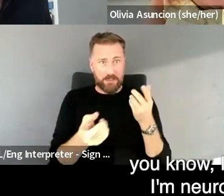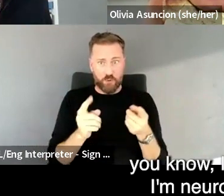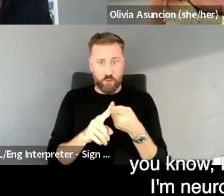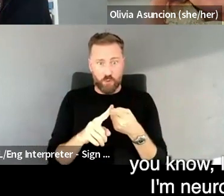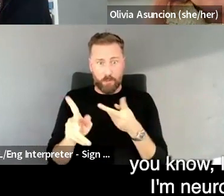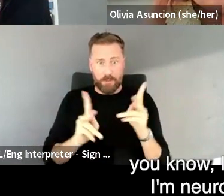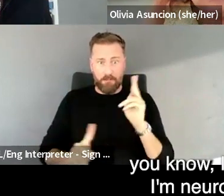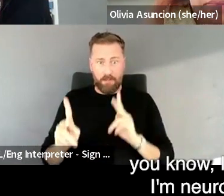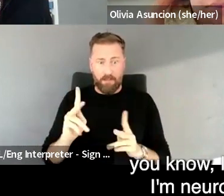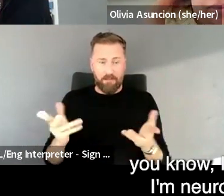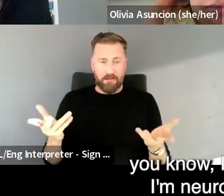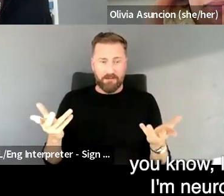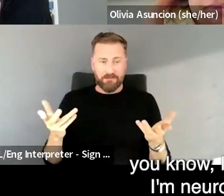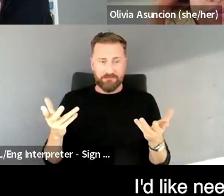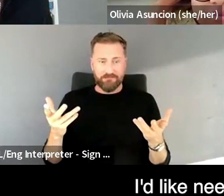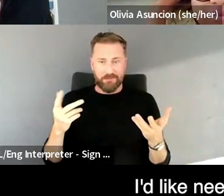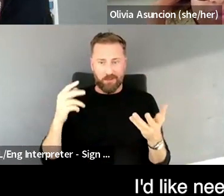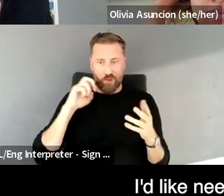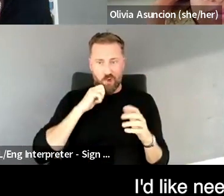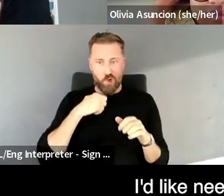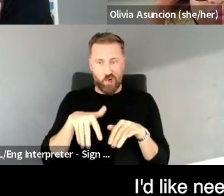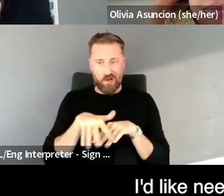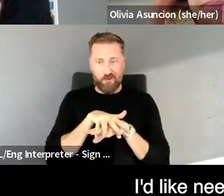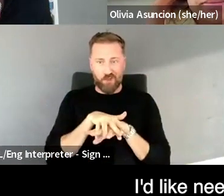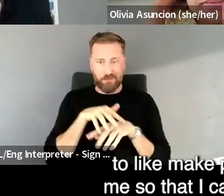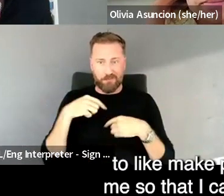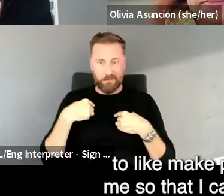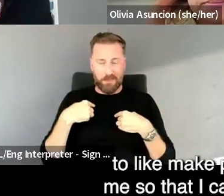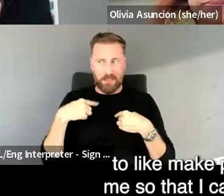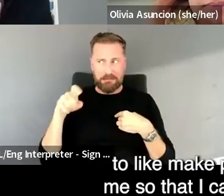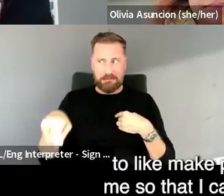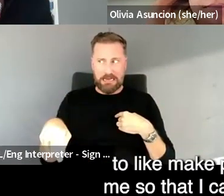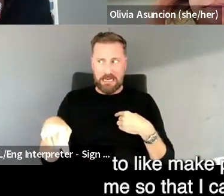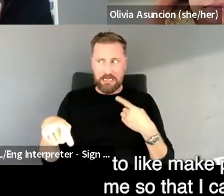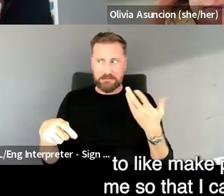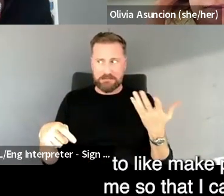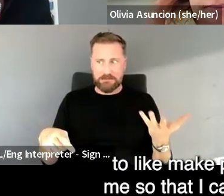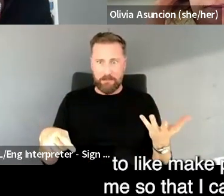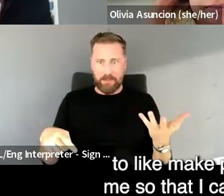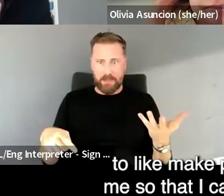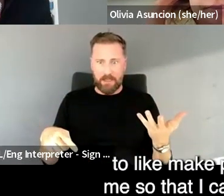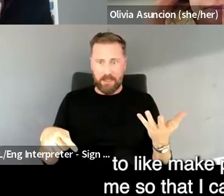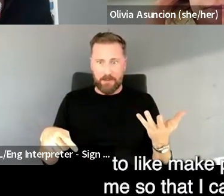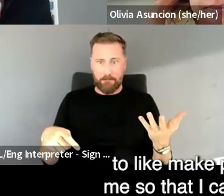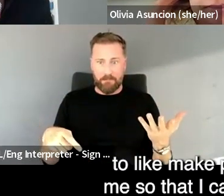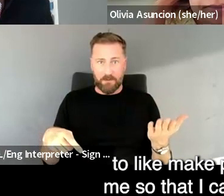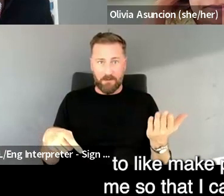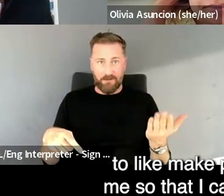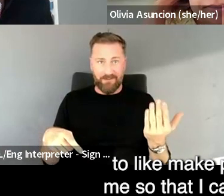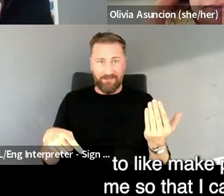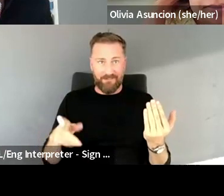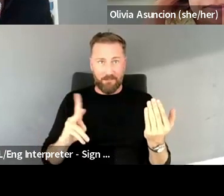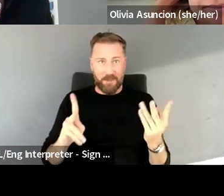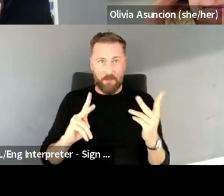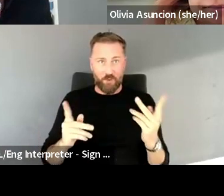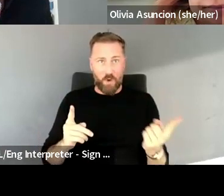you know, I mean, since I'm neurodivergent, I'd like need something to like make people come to me so that I can make